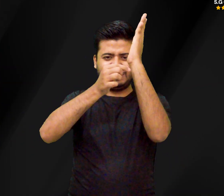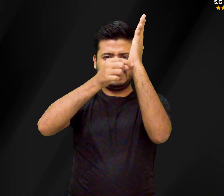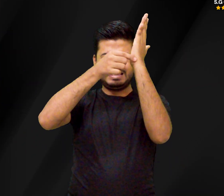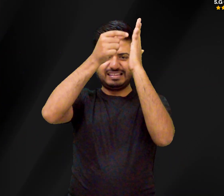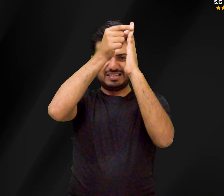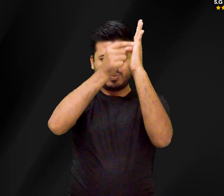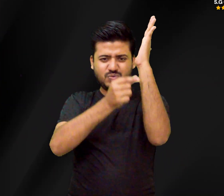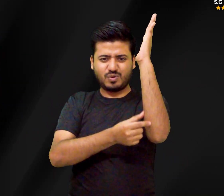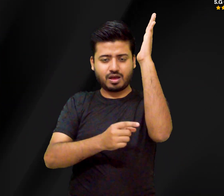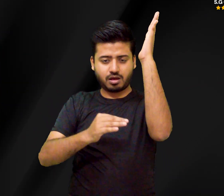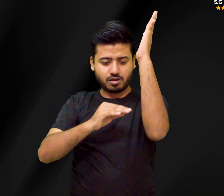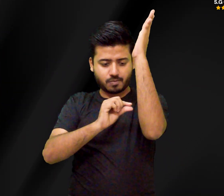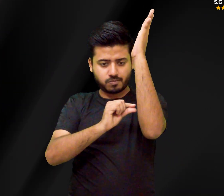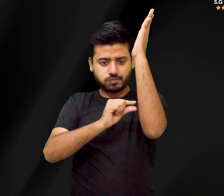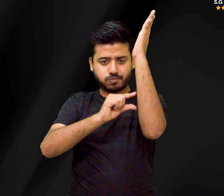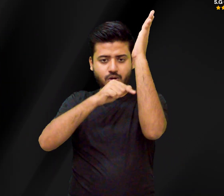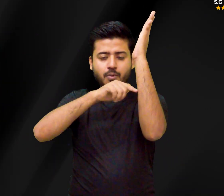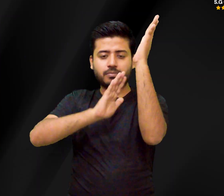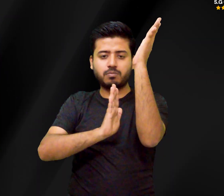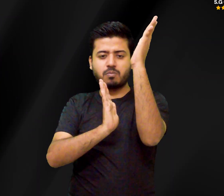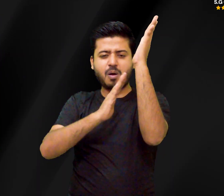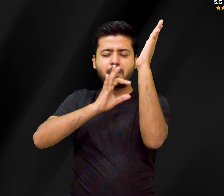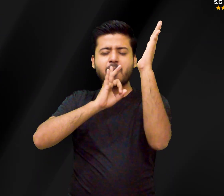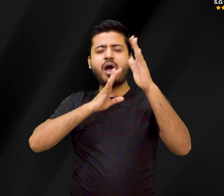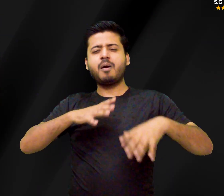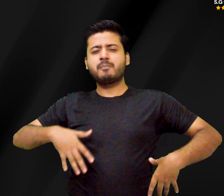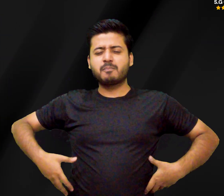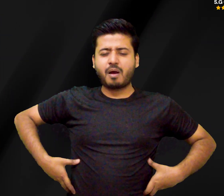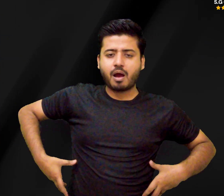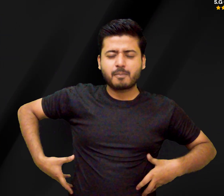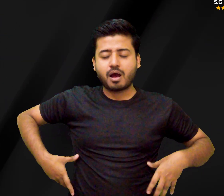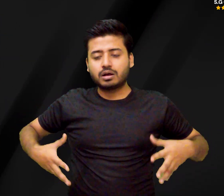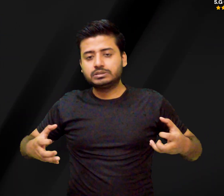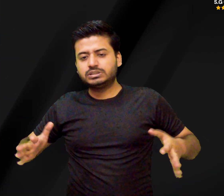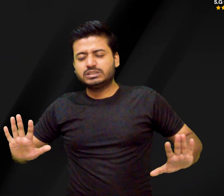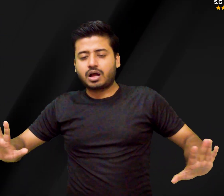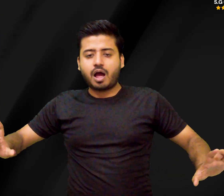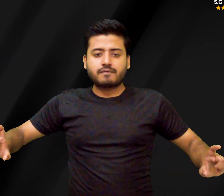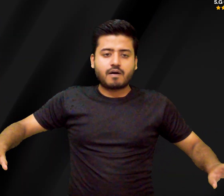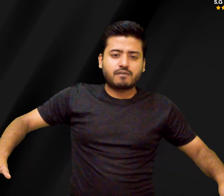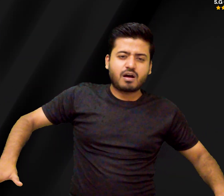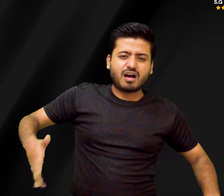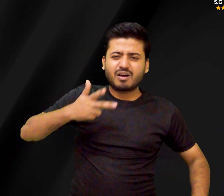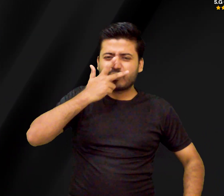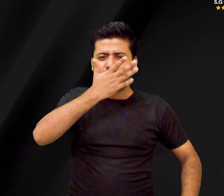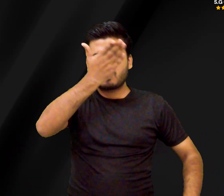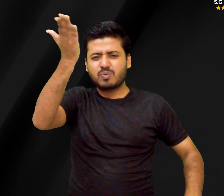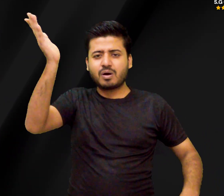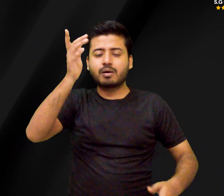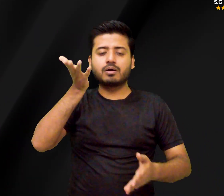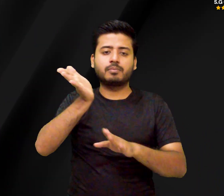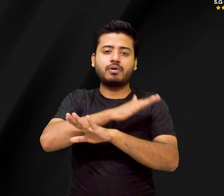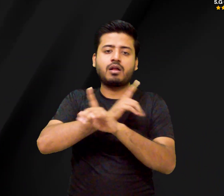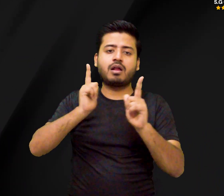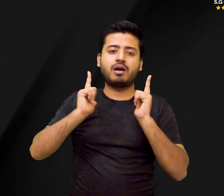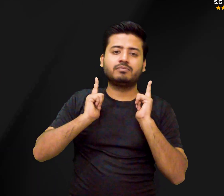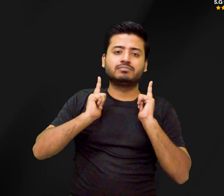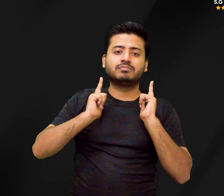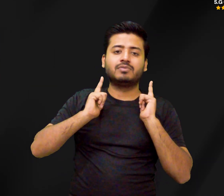Inactivity accelerates age-related bone loss. As people get older, bone mass naturally decreases. A